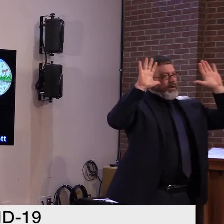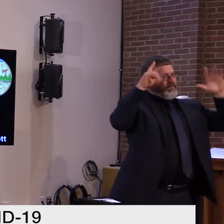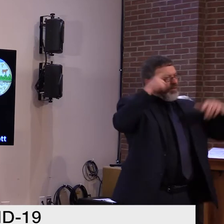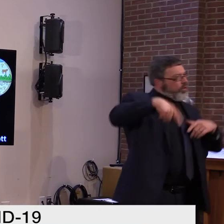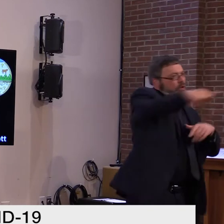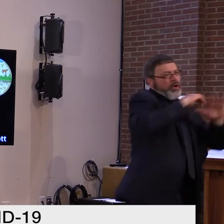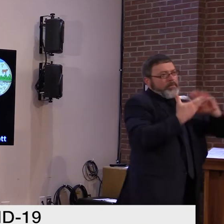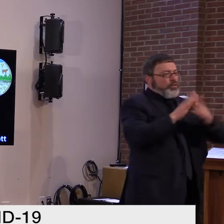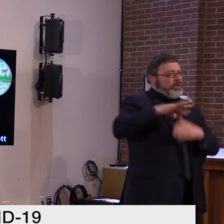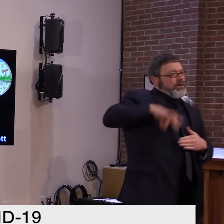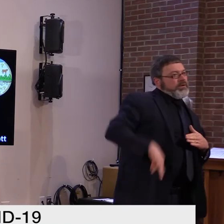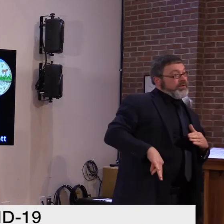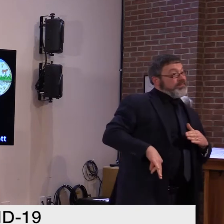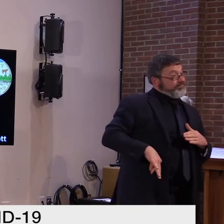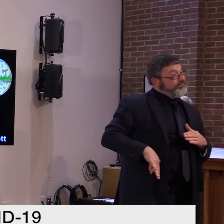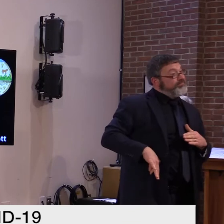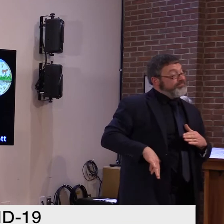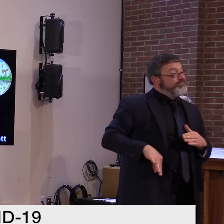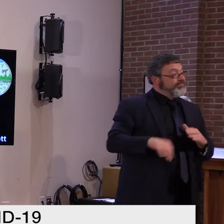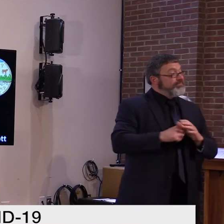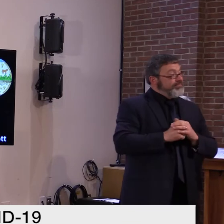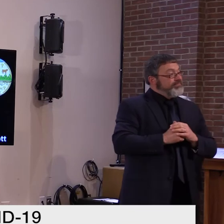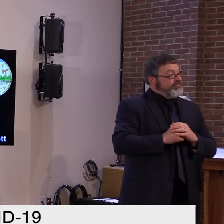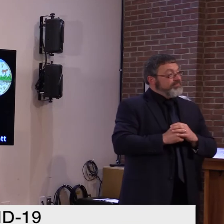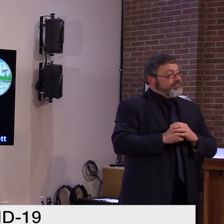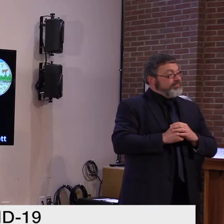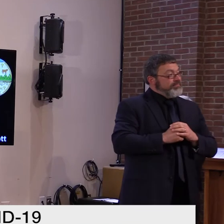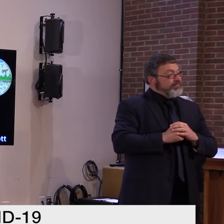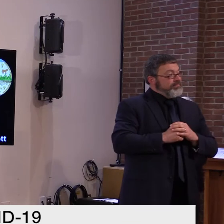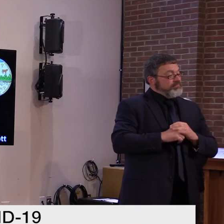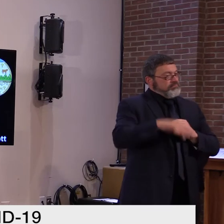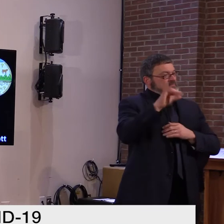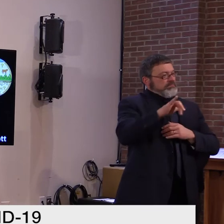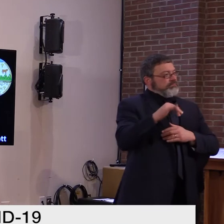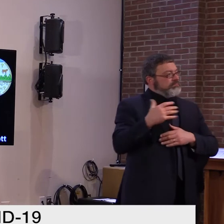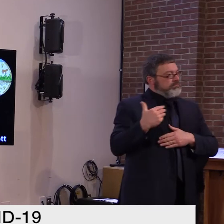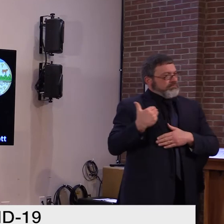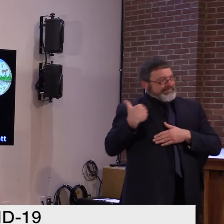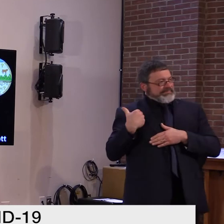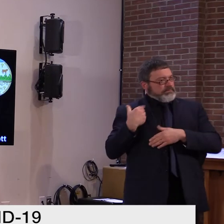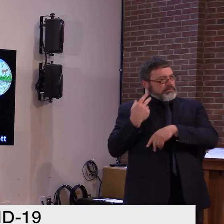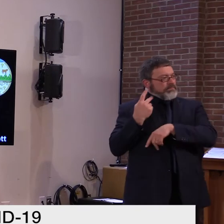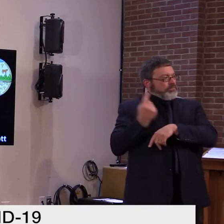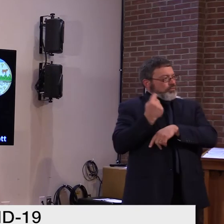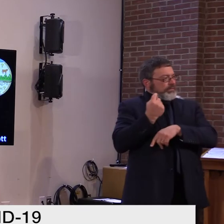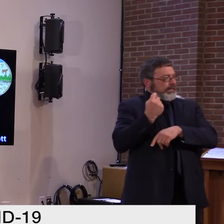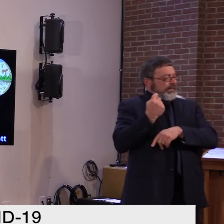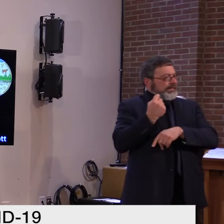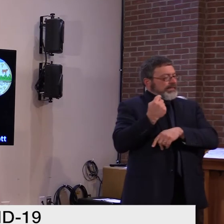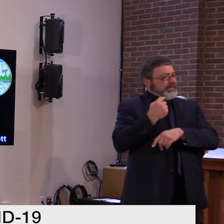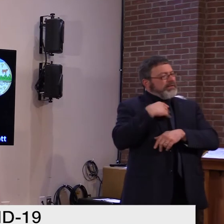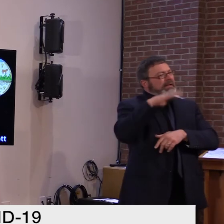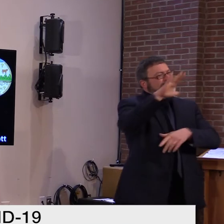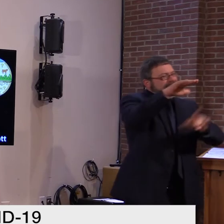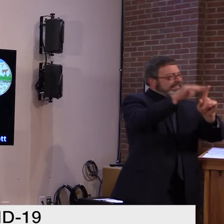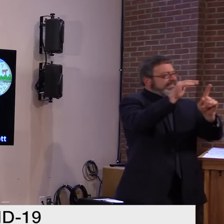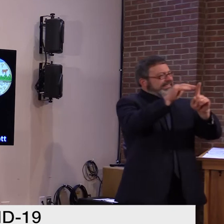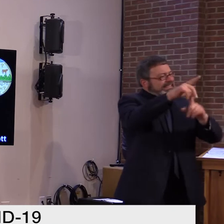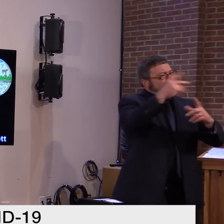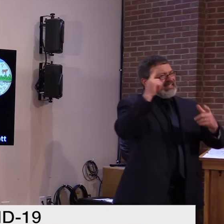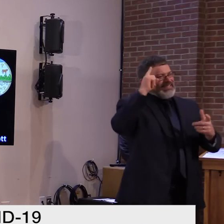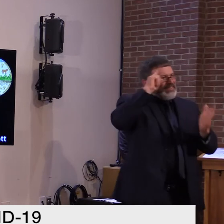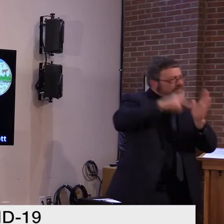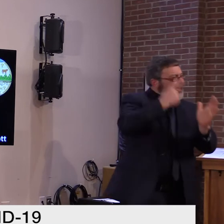indoors in these colder months. If we can act at this critical moment in time, our actions will still make a difference.